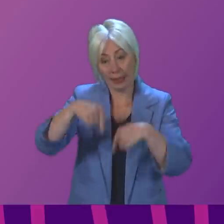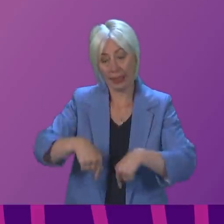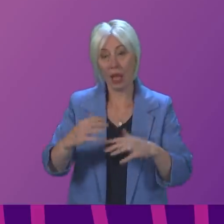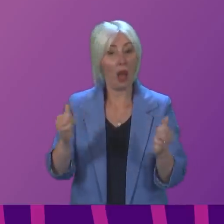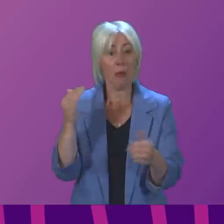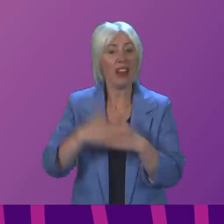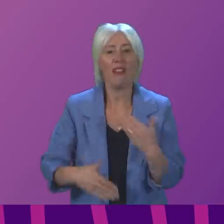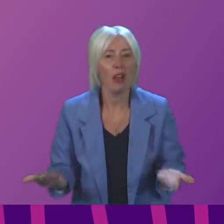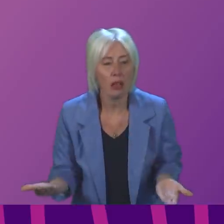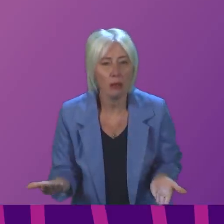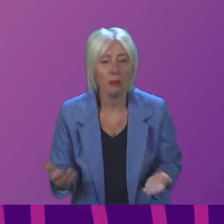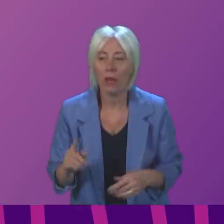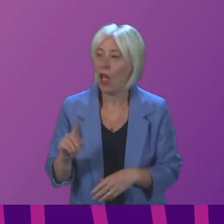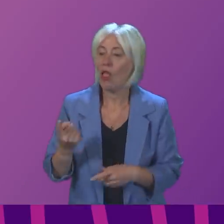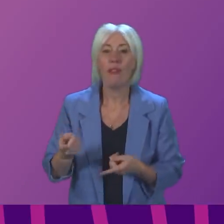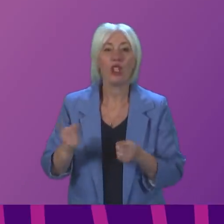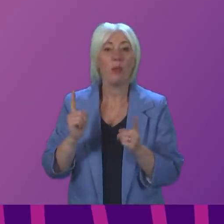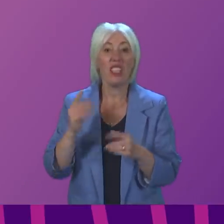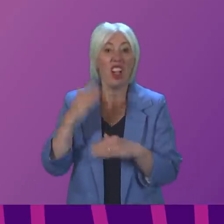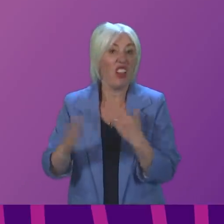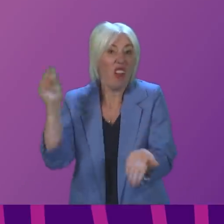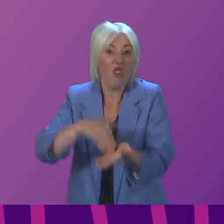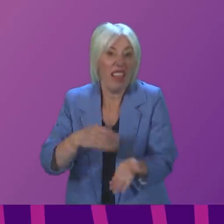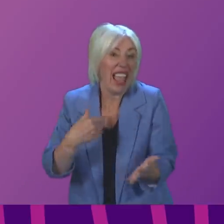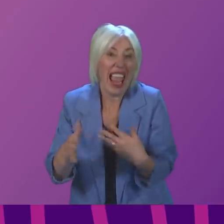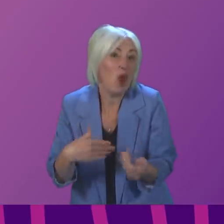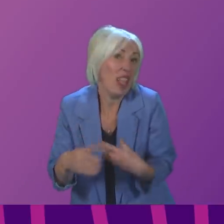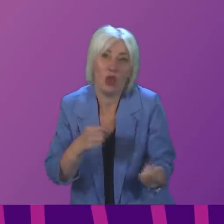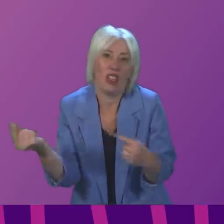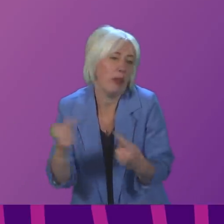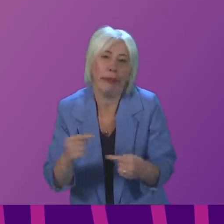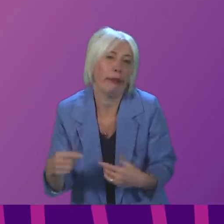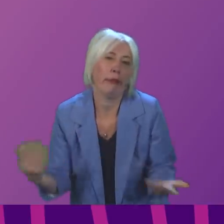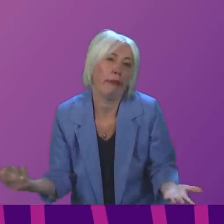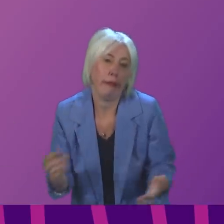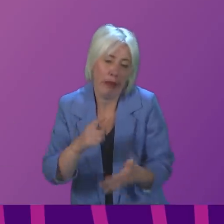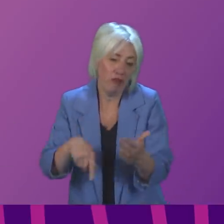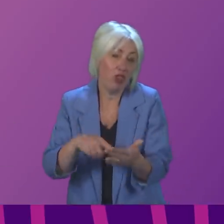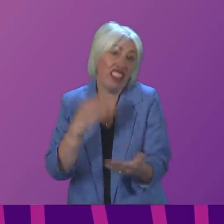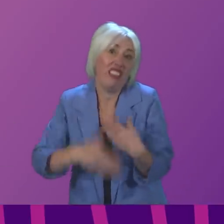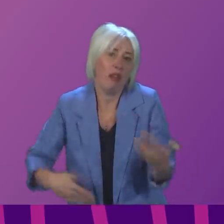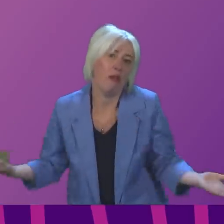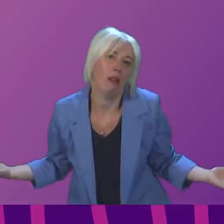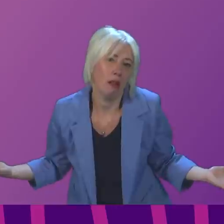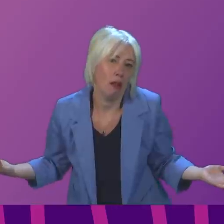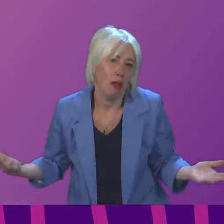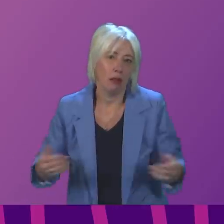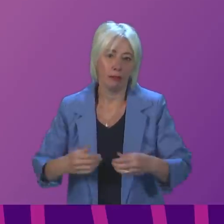and the first minister didn't bother even turning up to the vote, the debate, and didn't even bother voting in the debate yesterday.